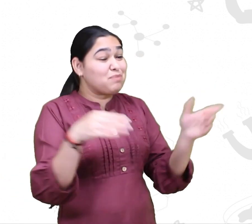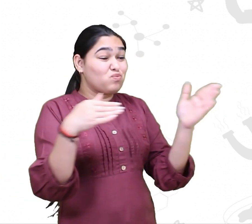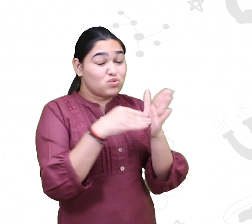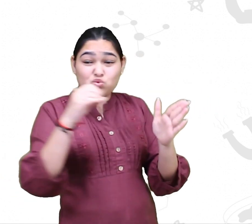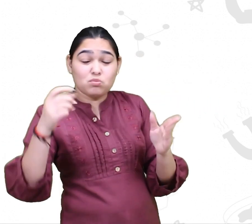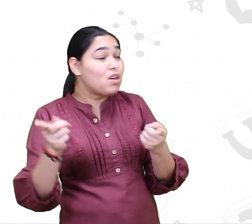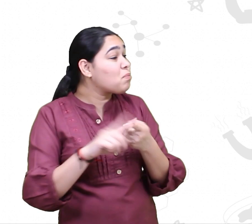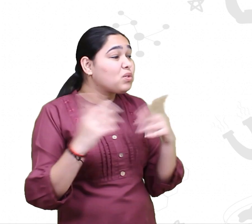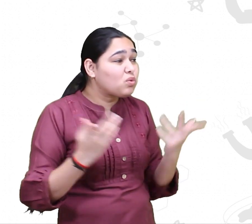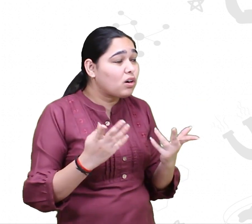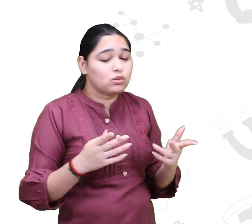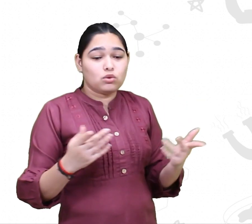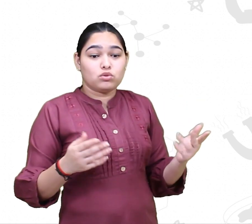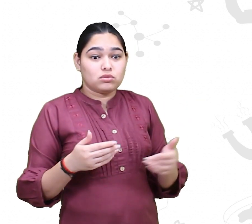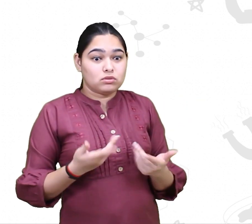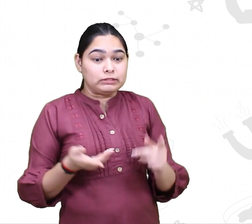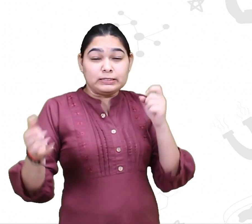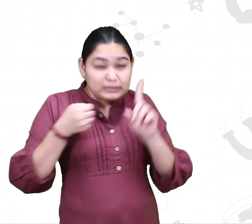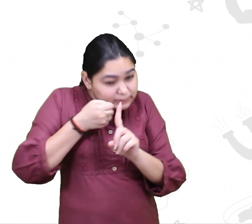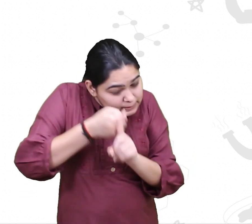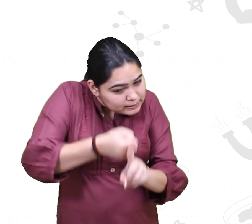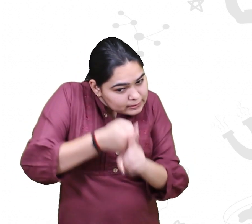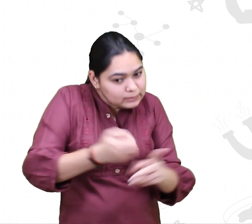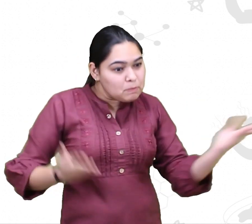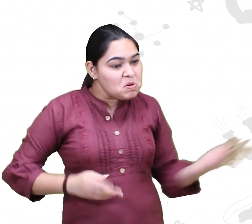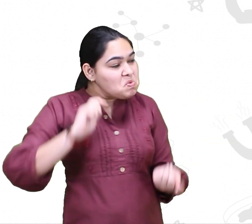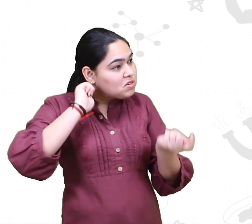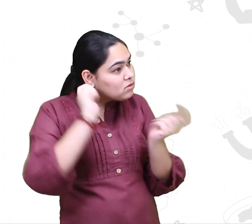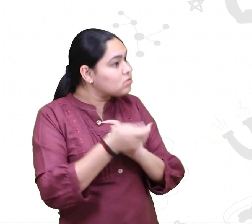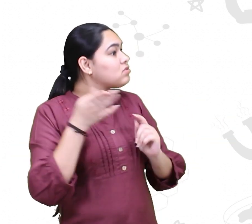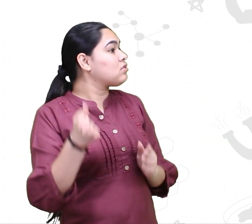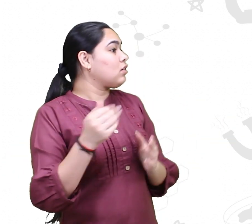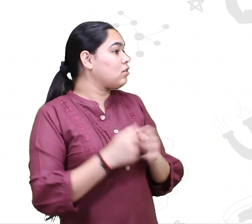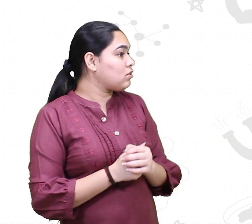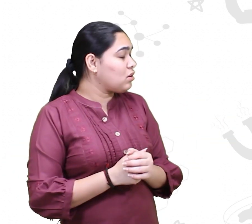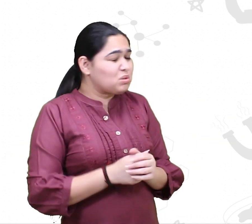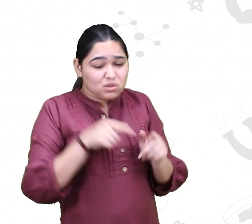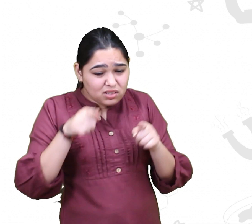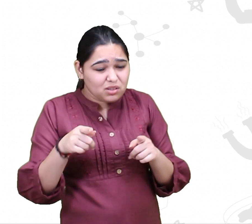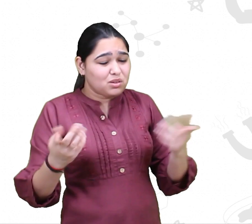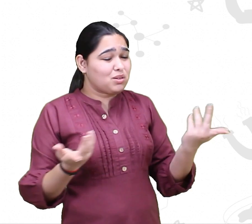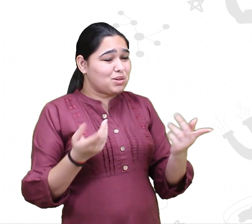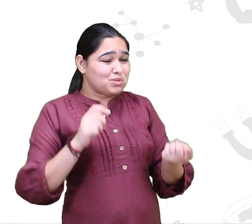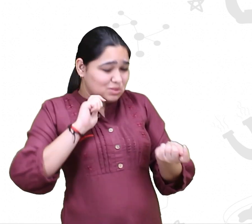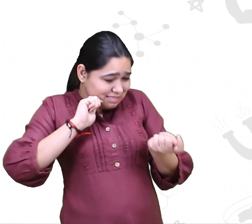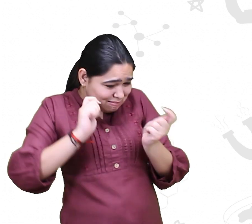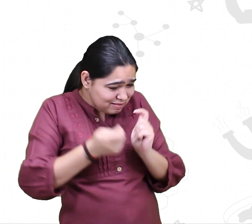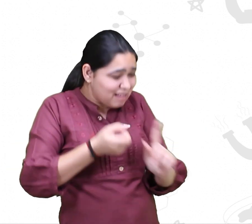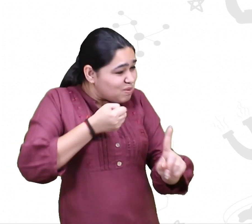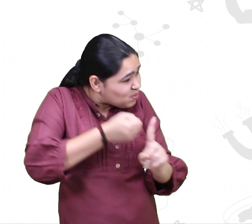that is made to happen when they are brought into the zoo forces them to perform abnormal behaviors. And